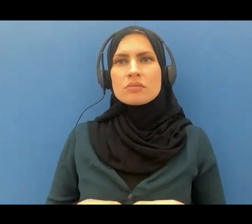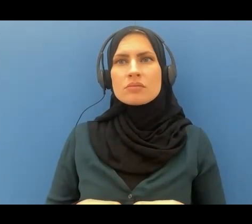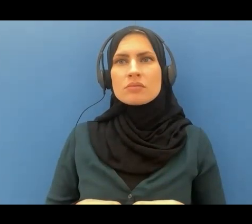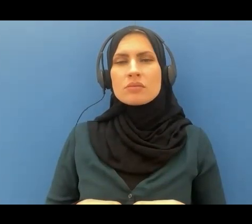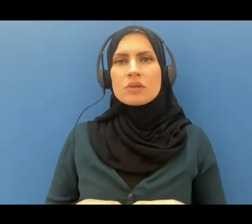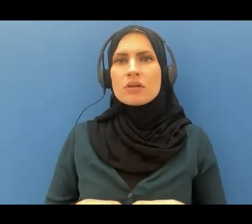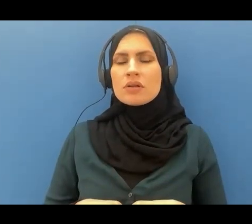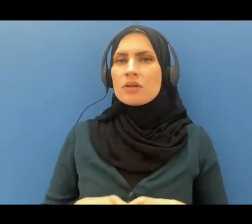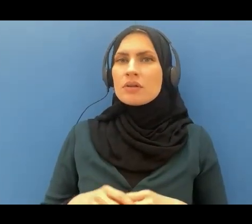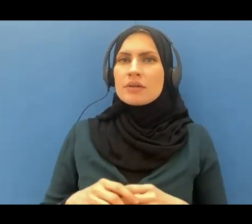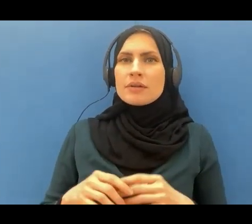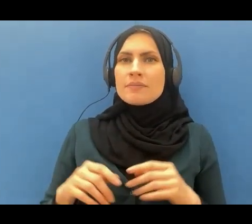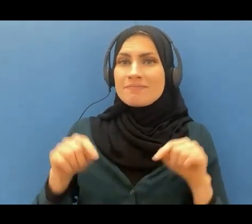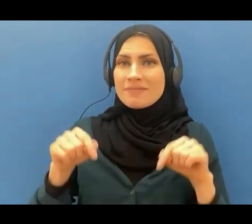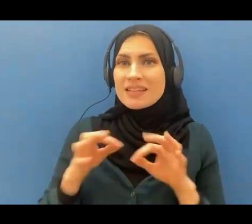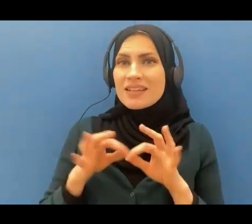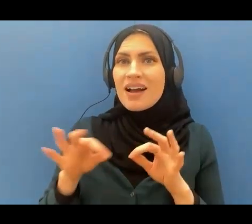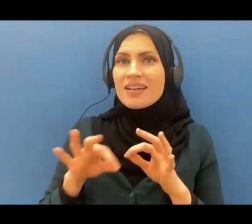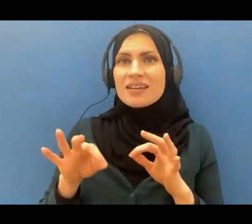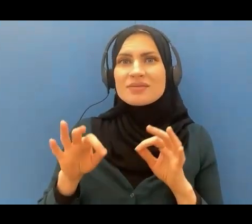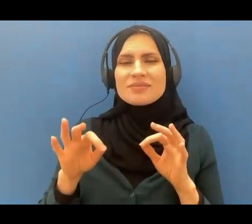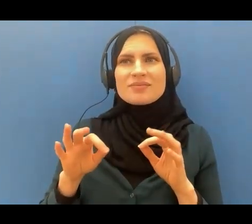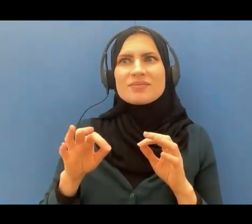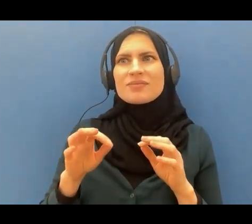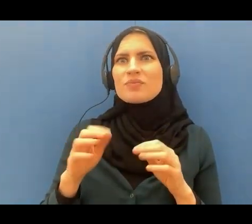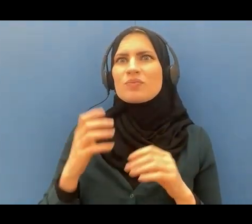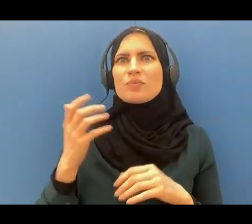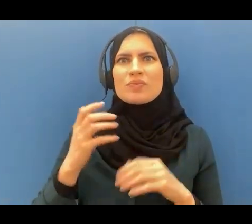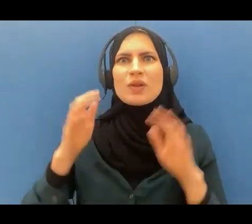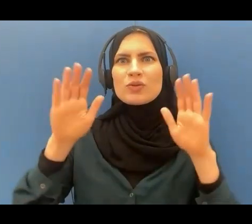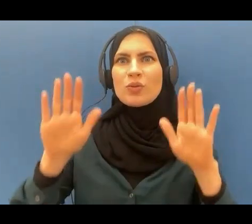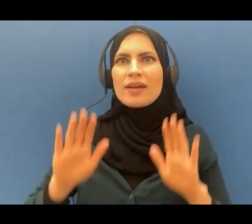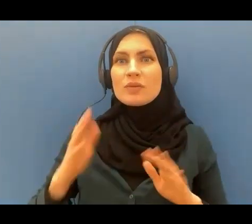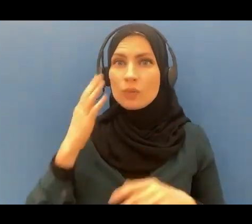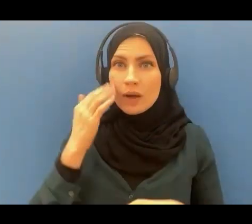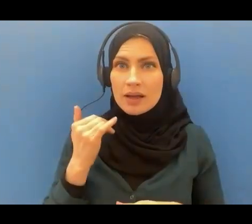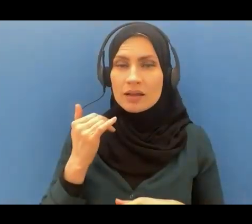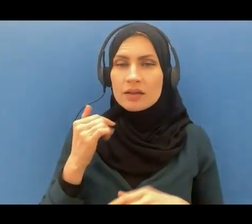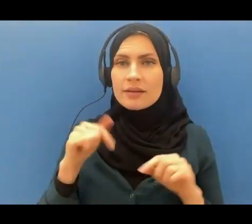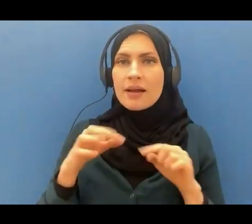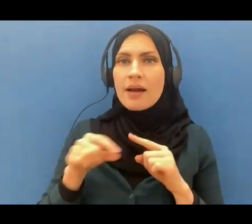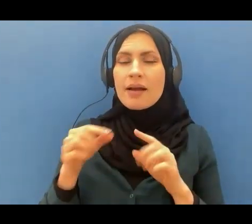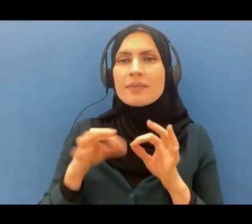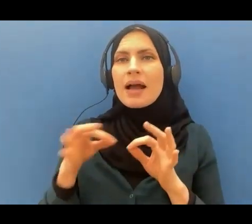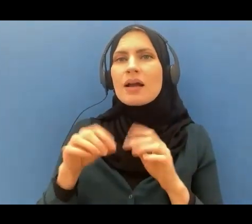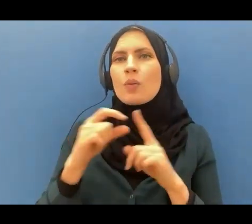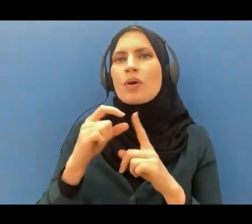in this ayah every word is great but the great word in this ayah is where it says and you